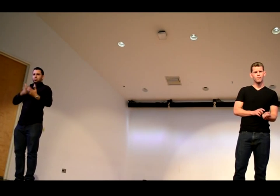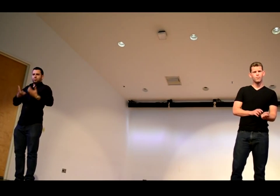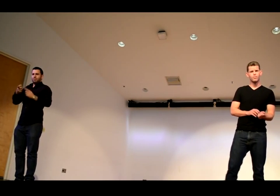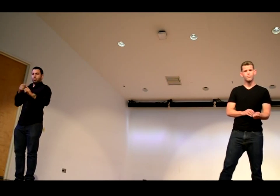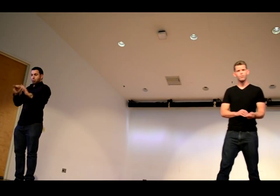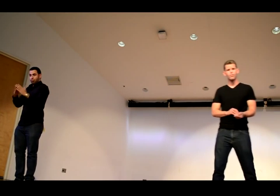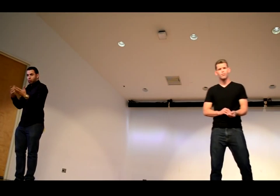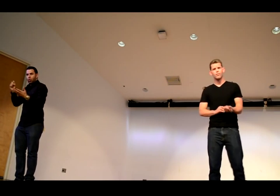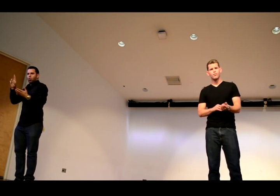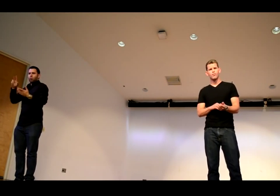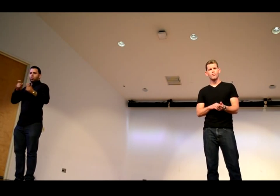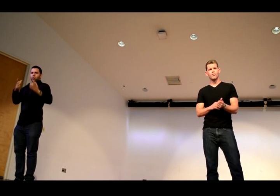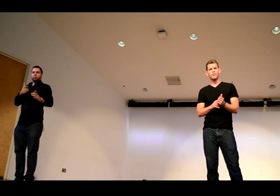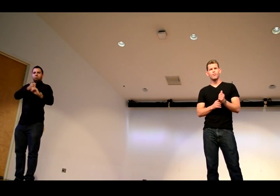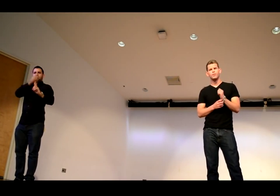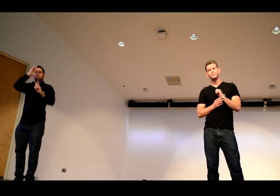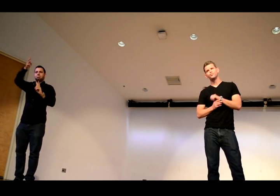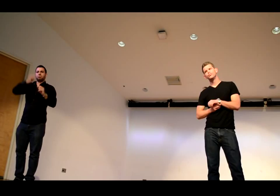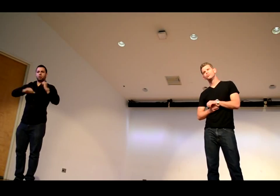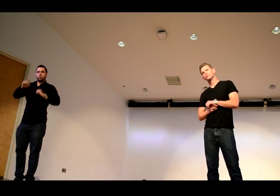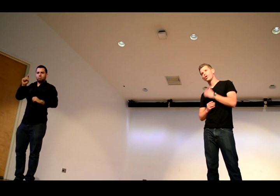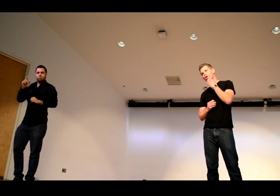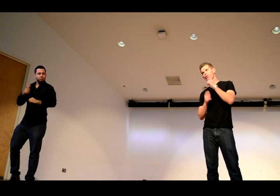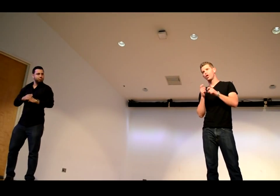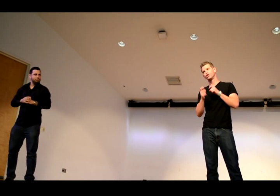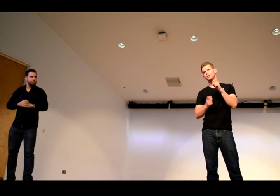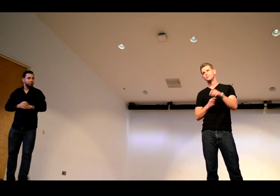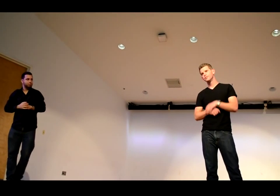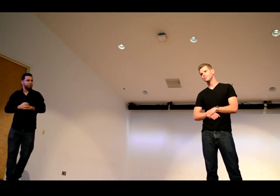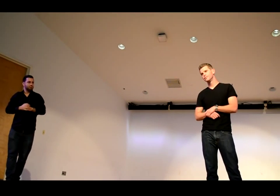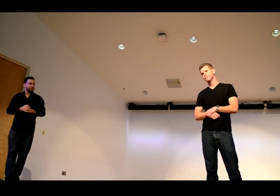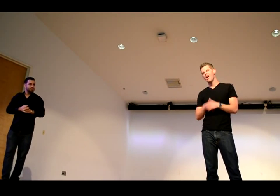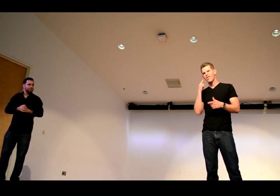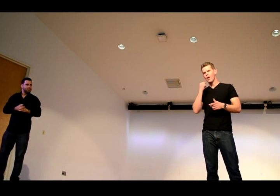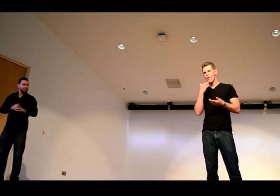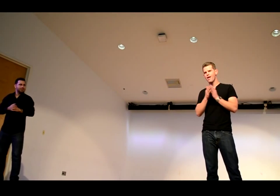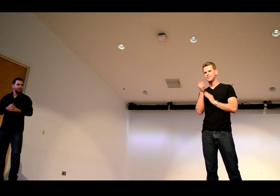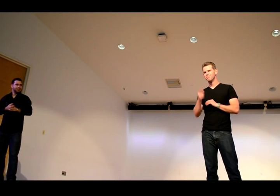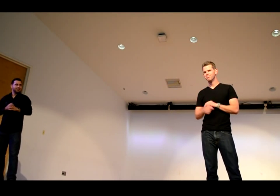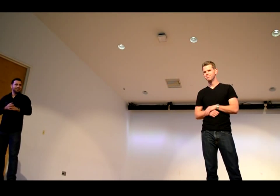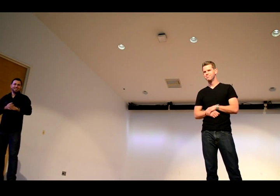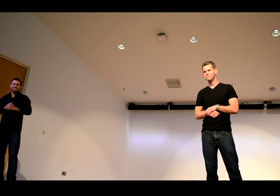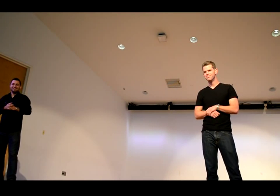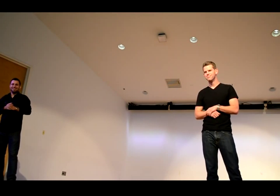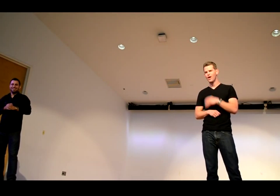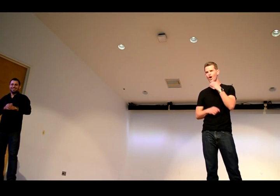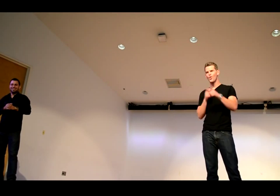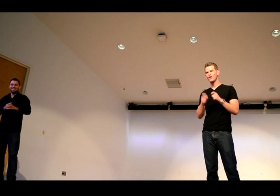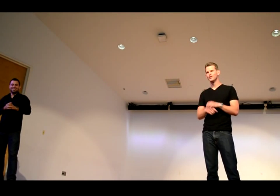um did you did it come from a book or did the the writer just make this up oh good question it's probably better for the